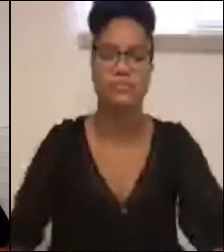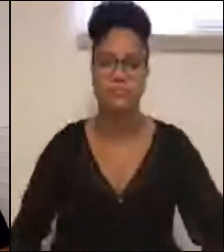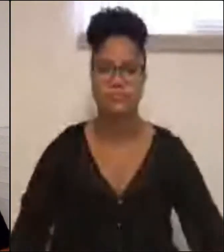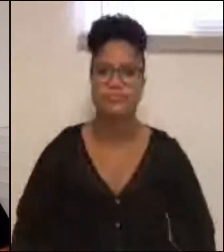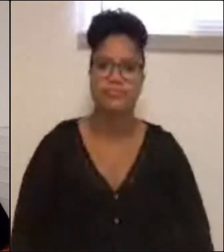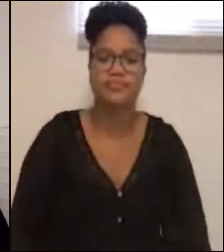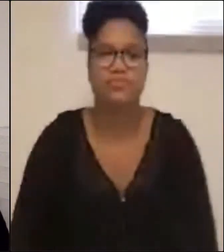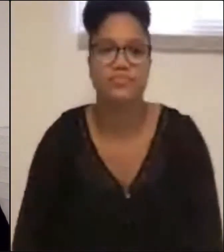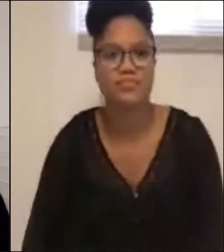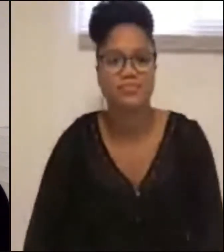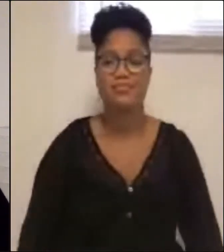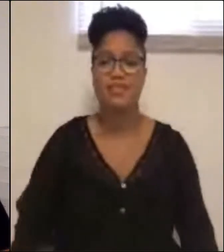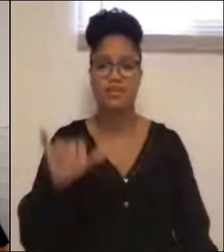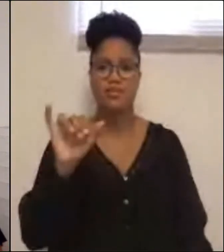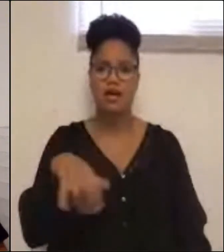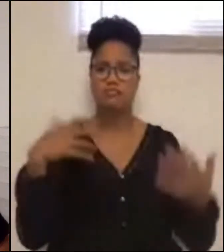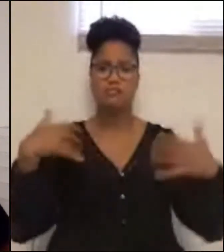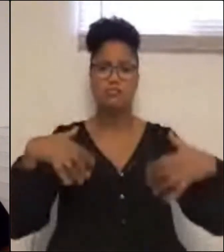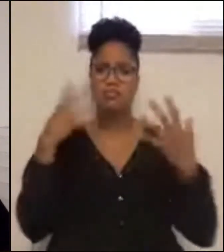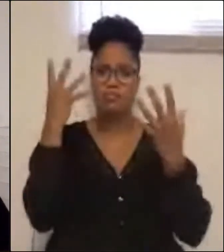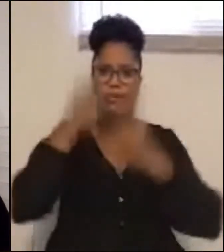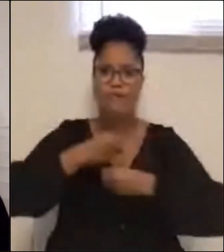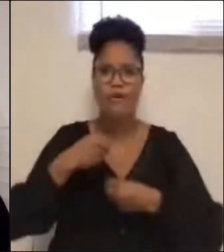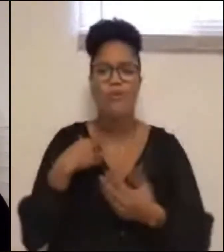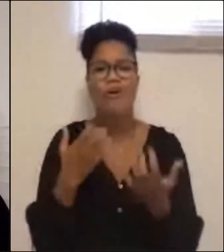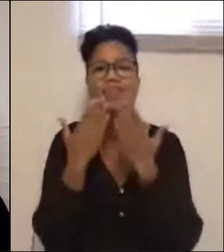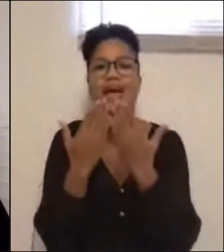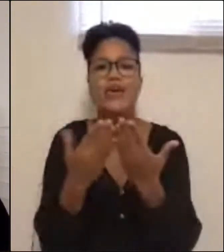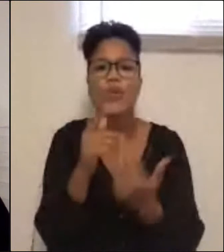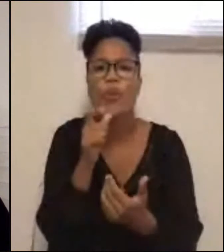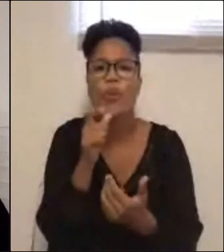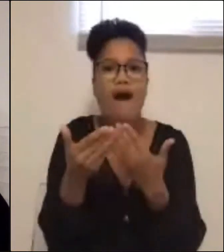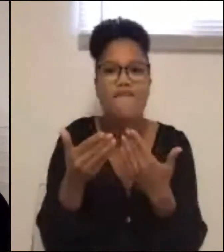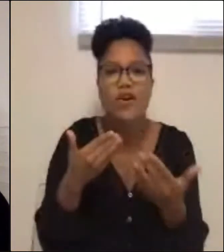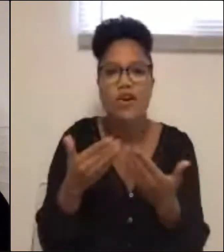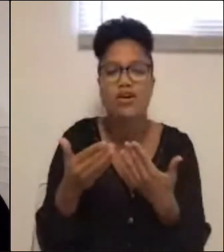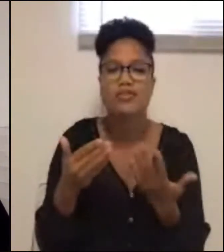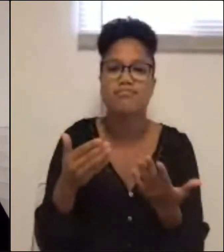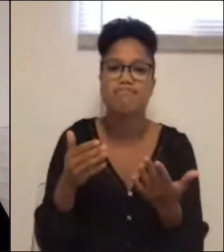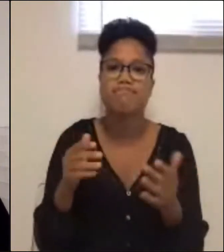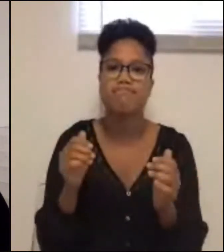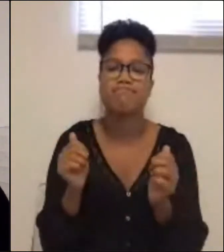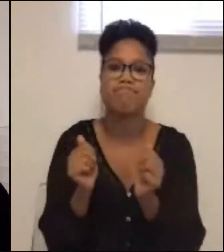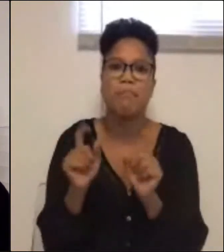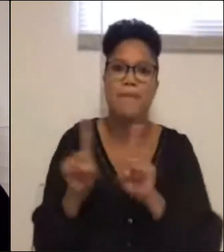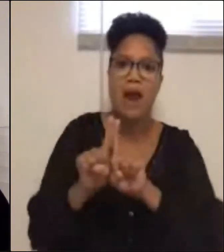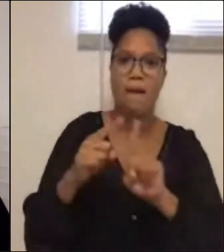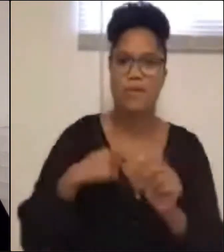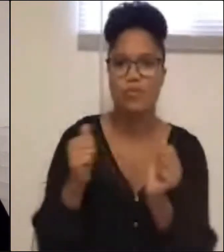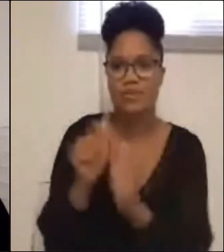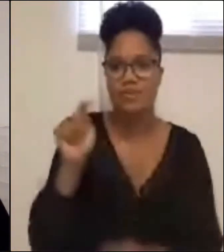That was incredible. I want to thank whoever paired me with Taylor for this reading.